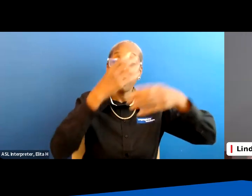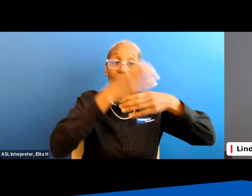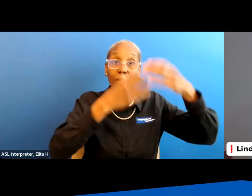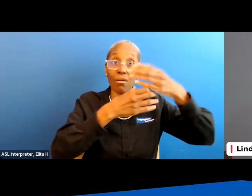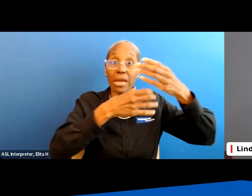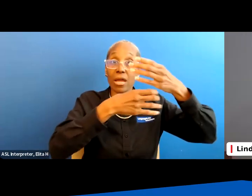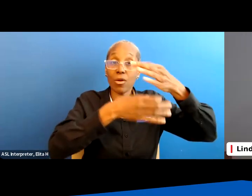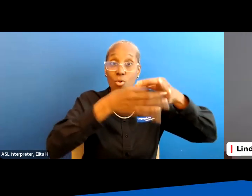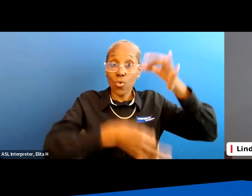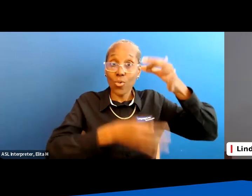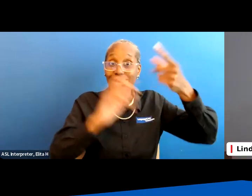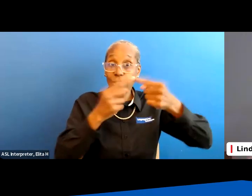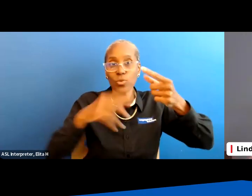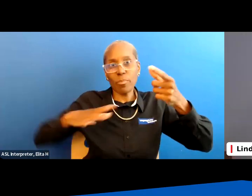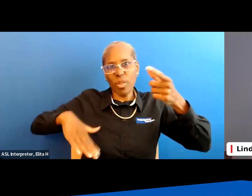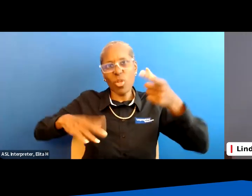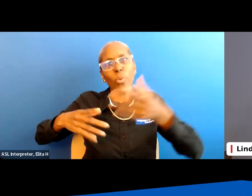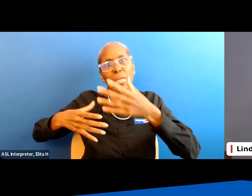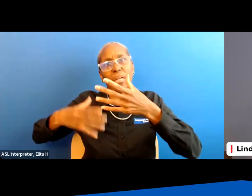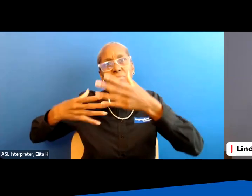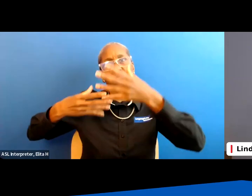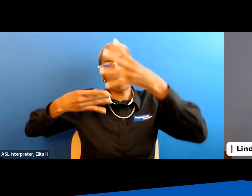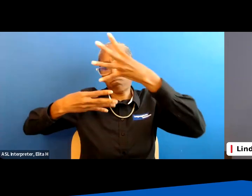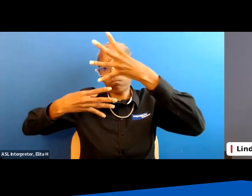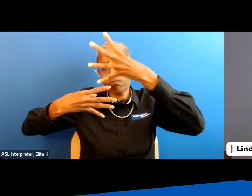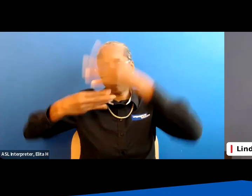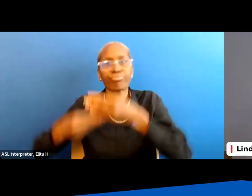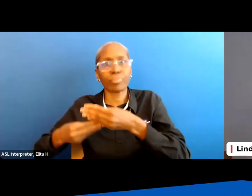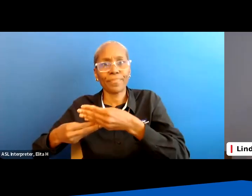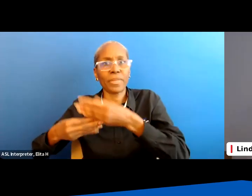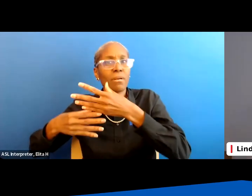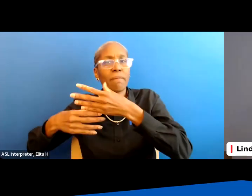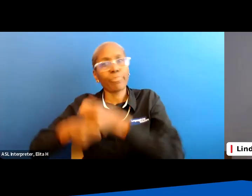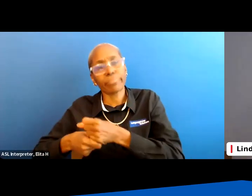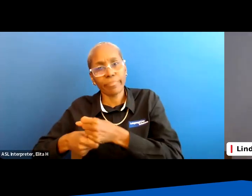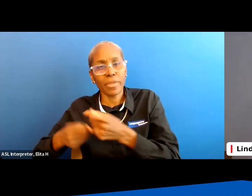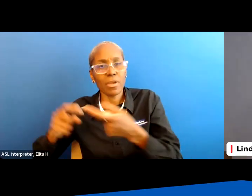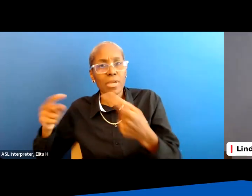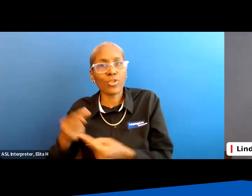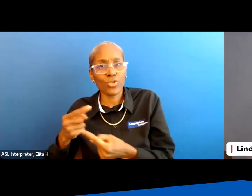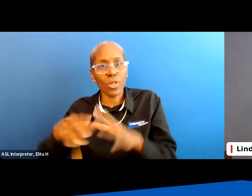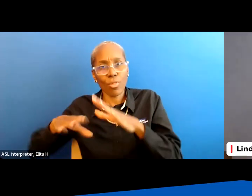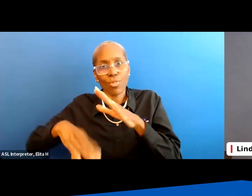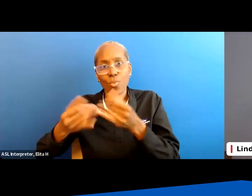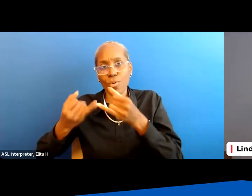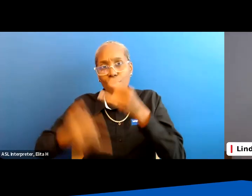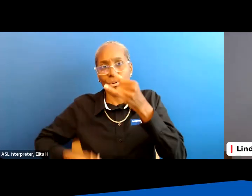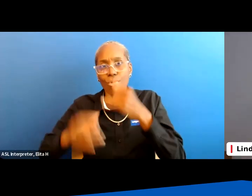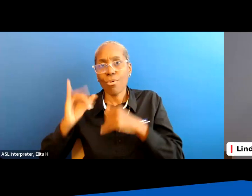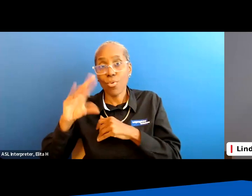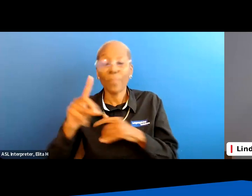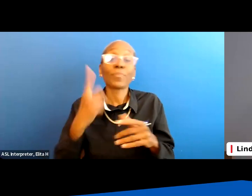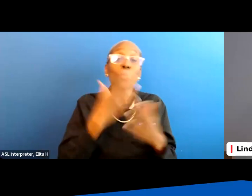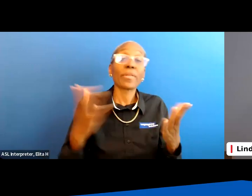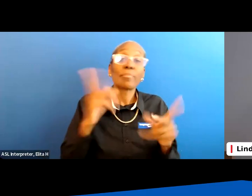injury so um it's you you just want to check to make sure nothing's wrong now one of the things that happens is